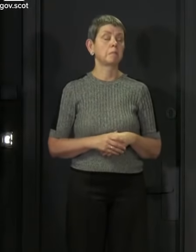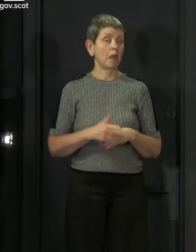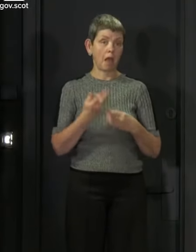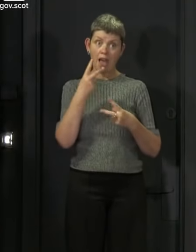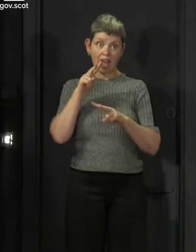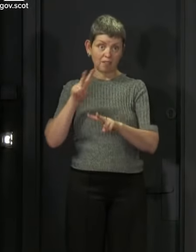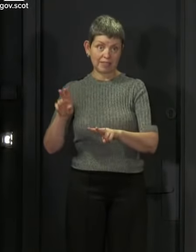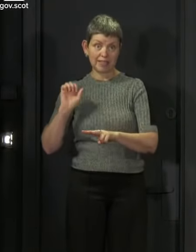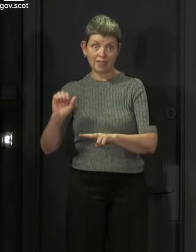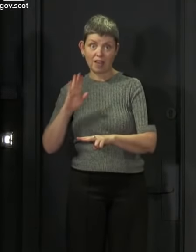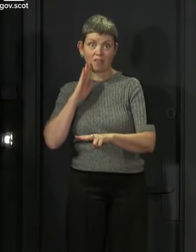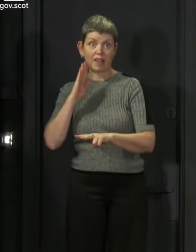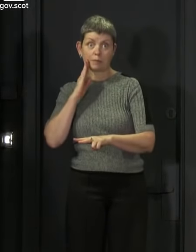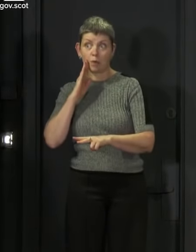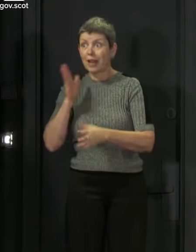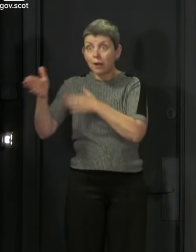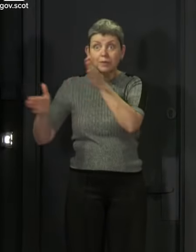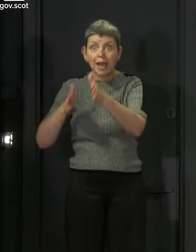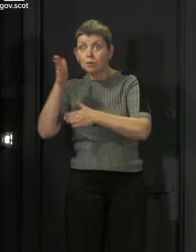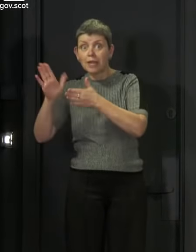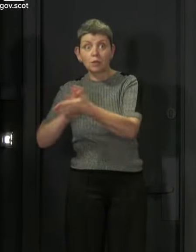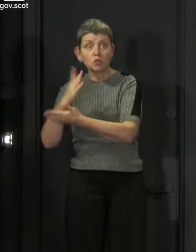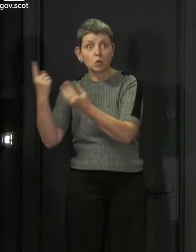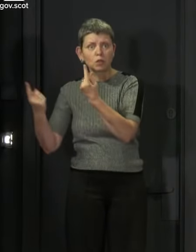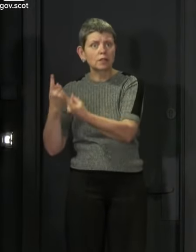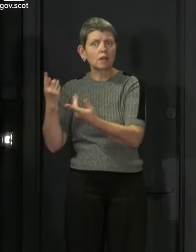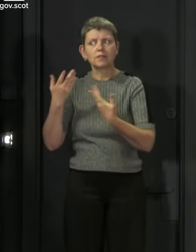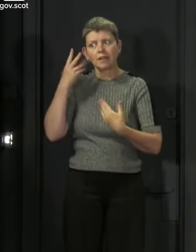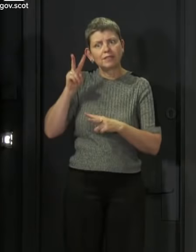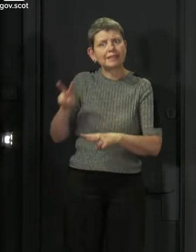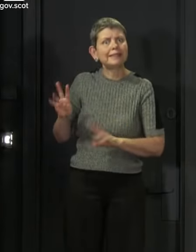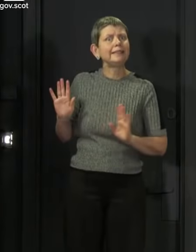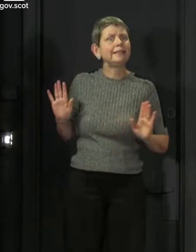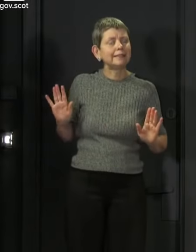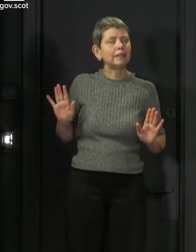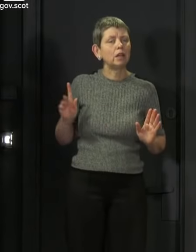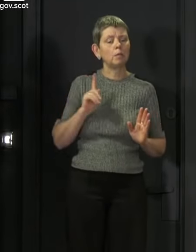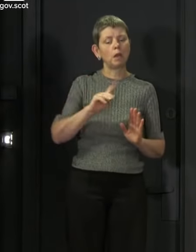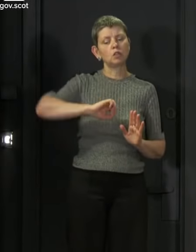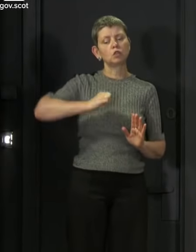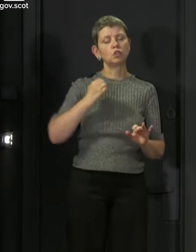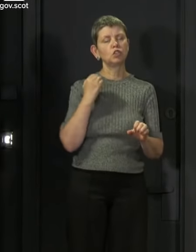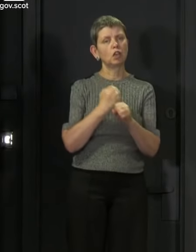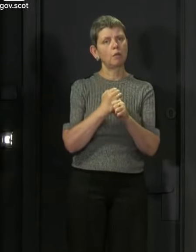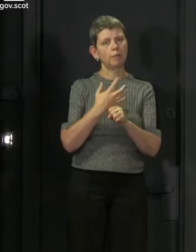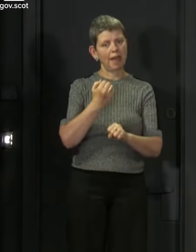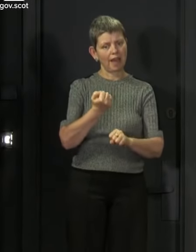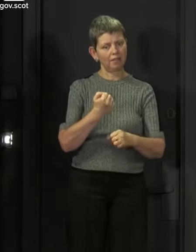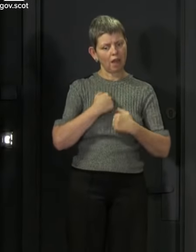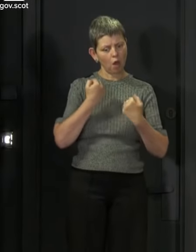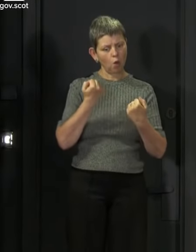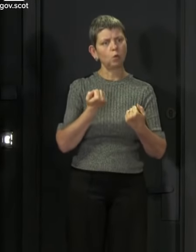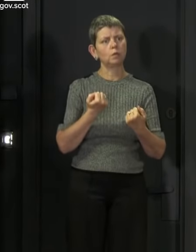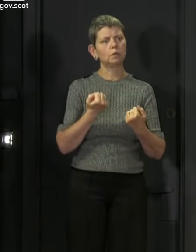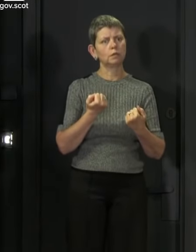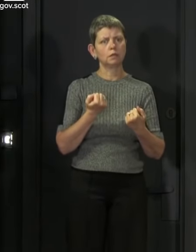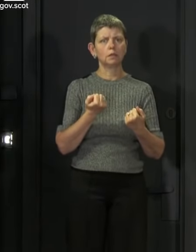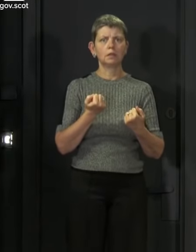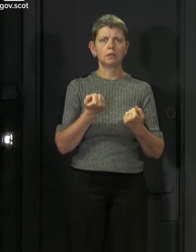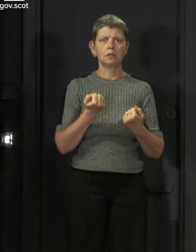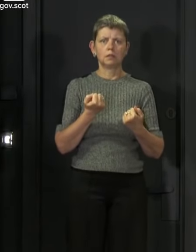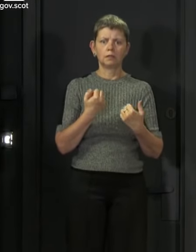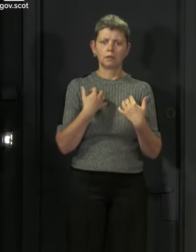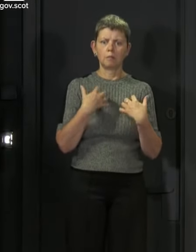ads, but I'm not aware of any consultation. Obviously, the Scottish Government has its own, you know, very strong, I think,